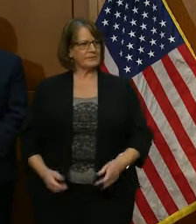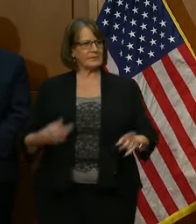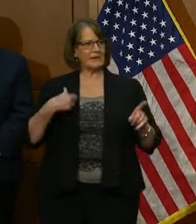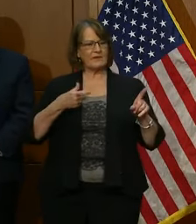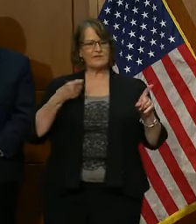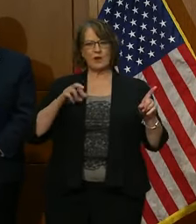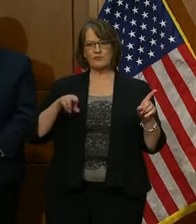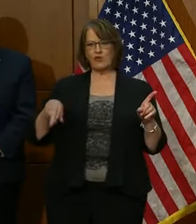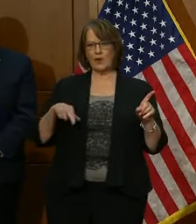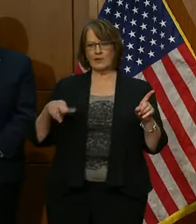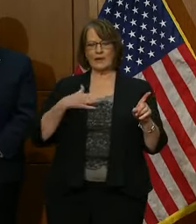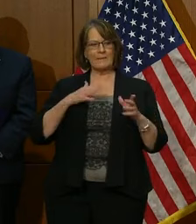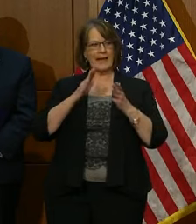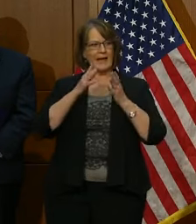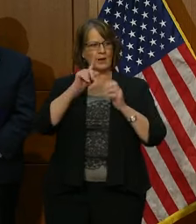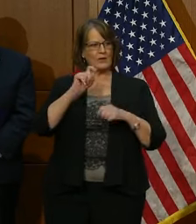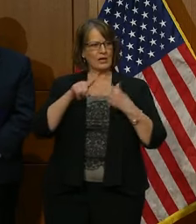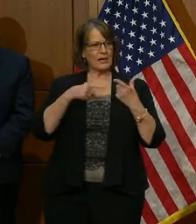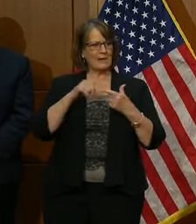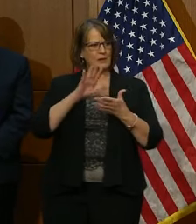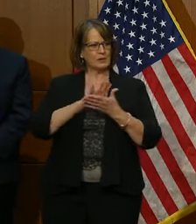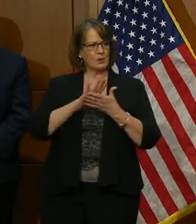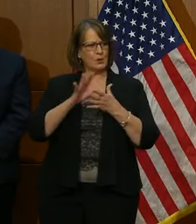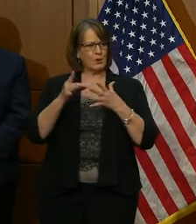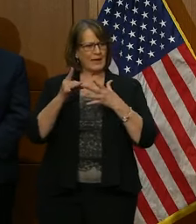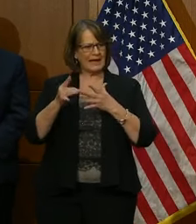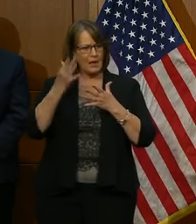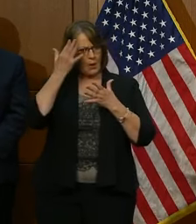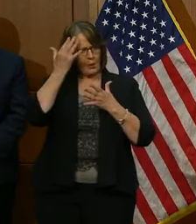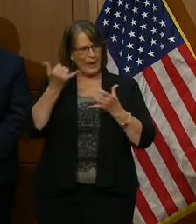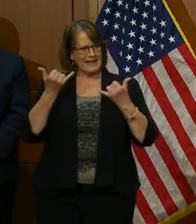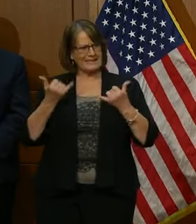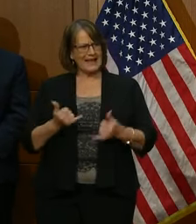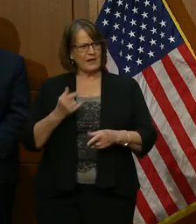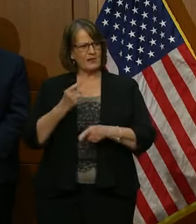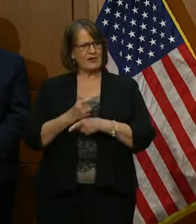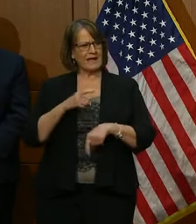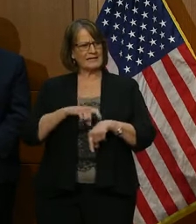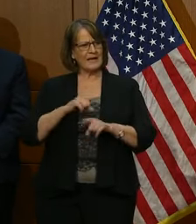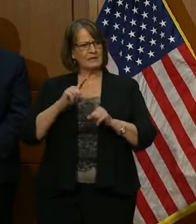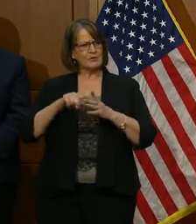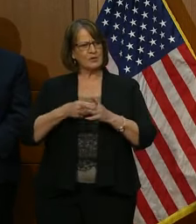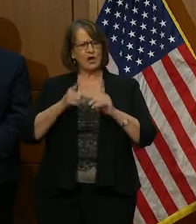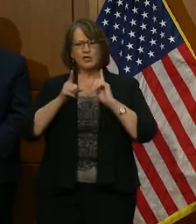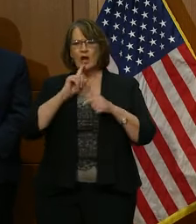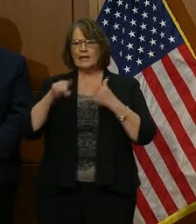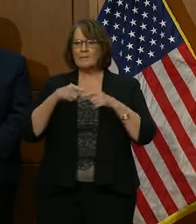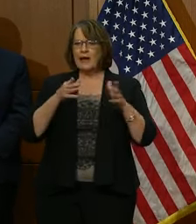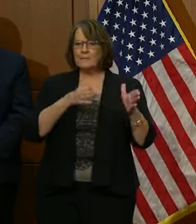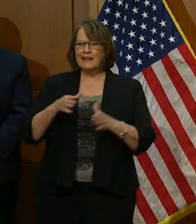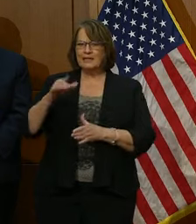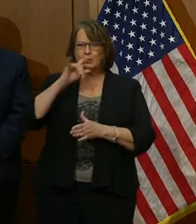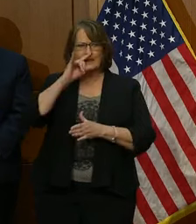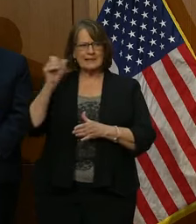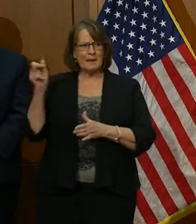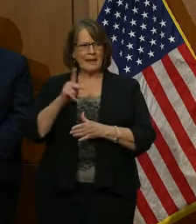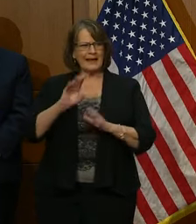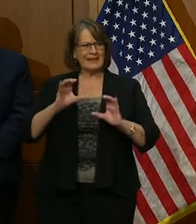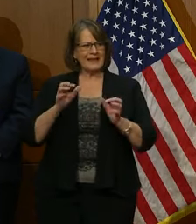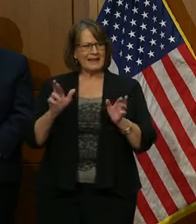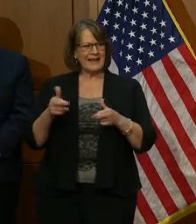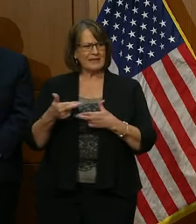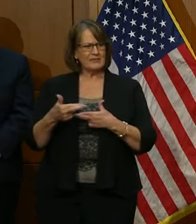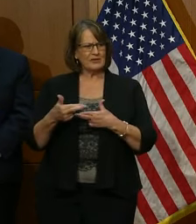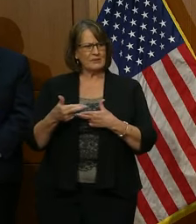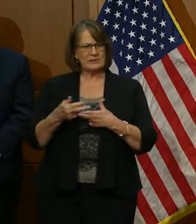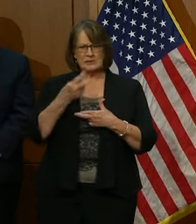question is about your school's guidance. So why is now the right time to start talking about planning to get kids back in the classroom? We've seen